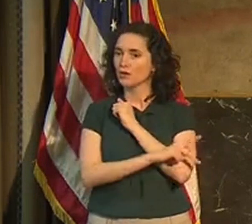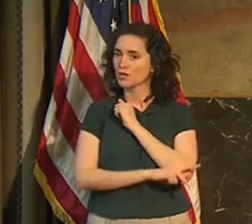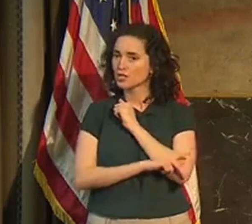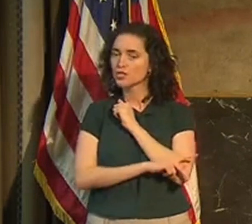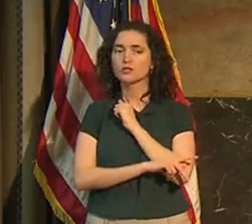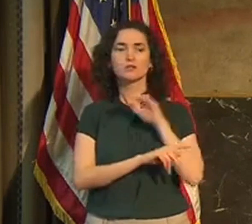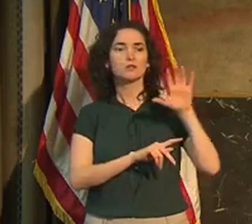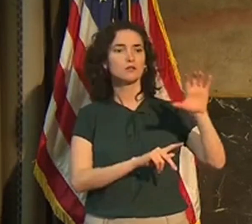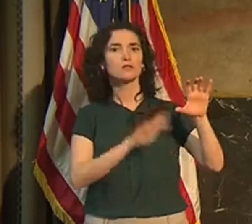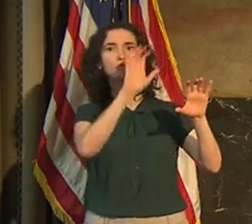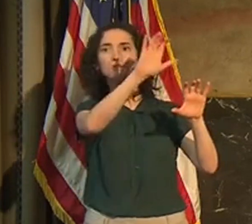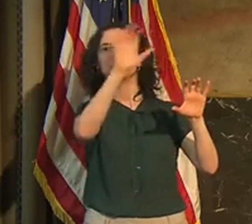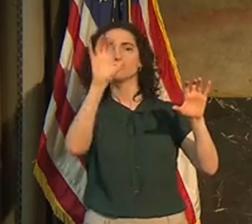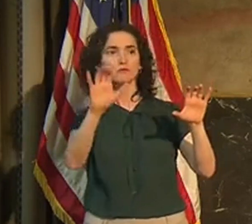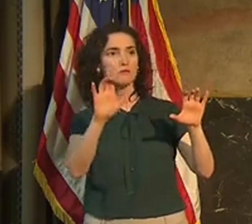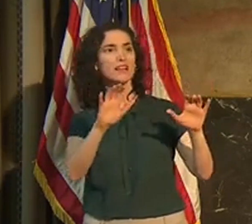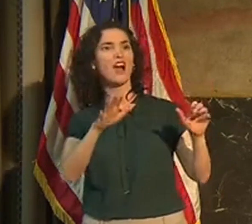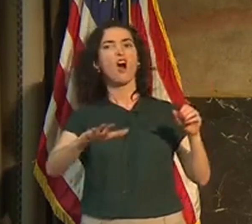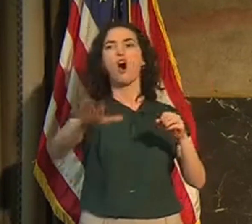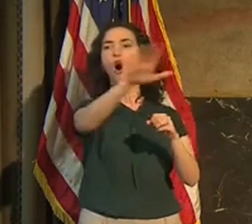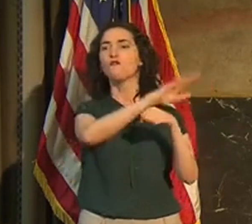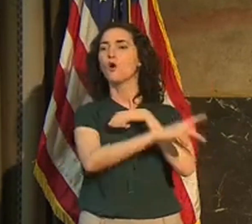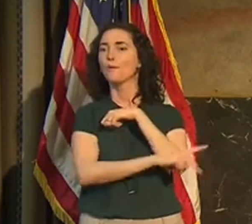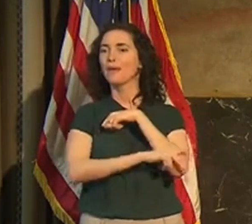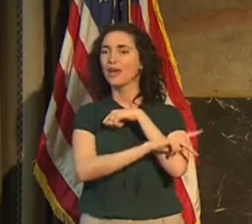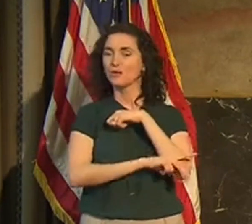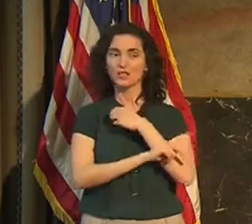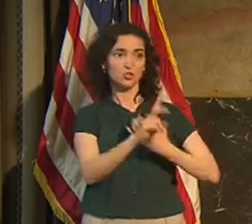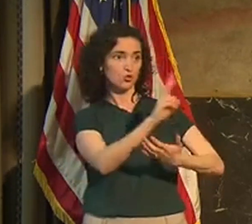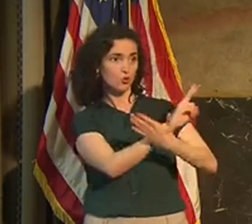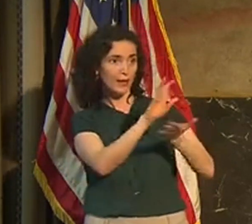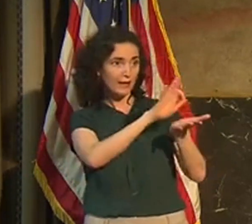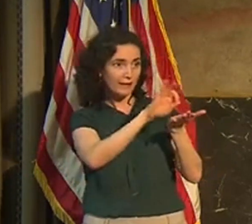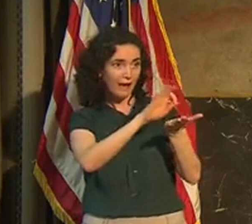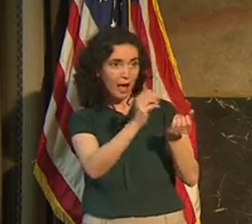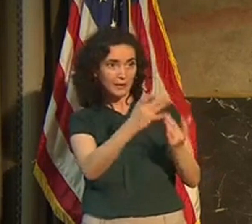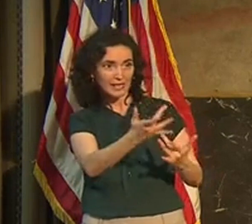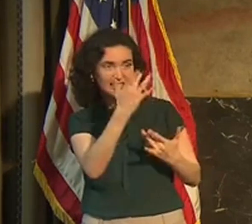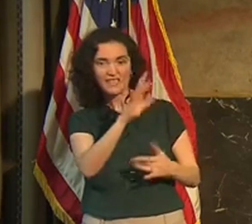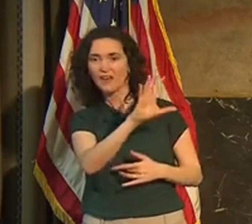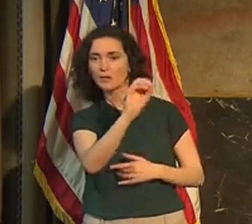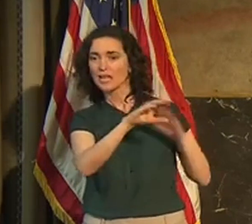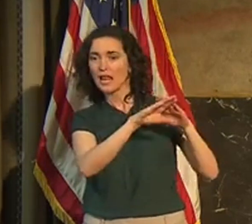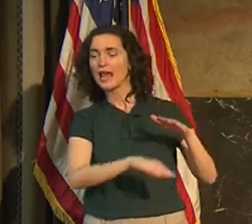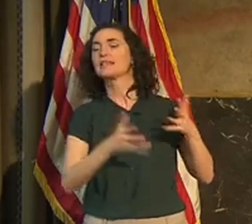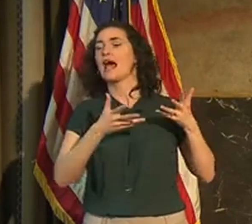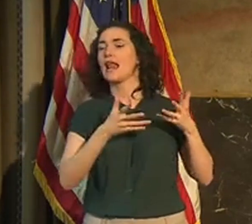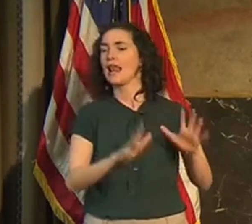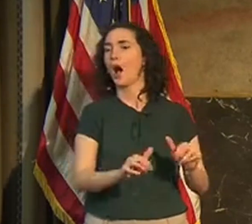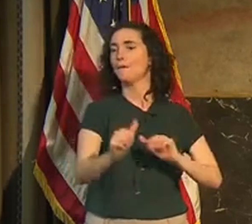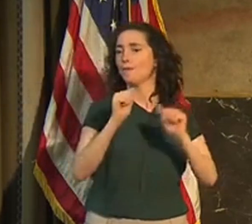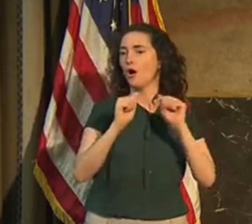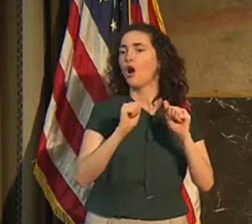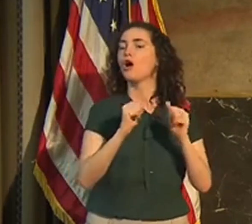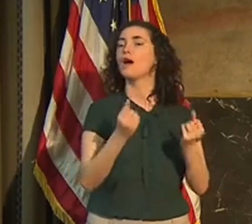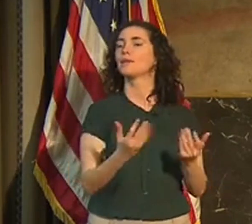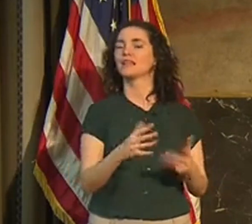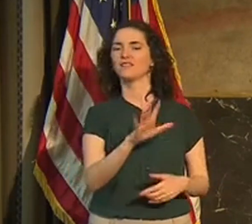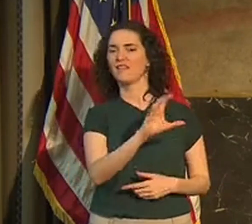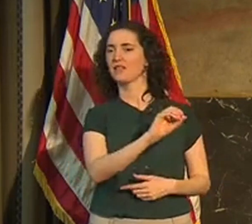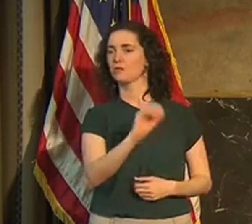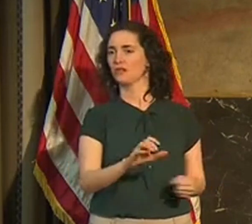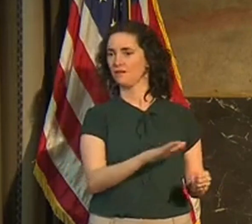percent positivity is less than 5% over two weeks. Alcohol sales must still end